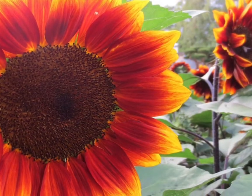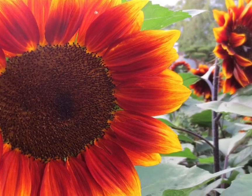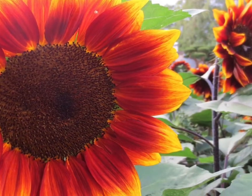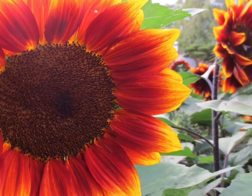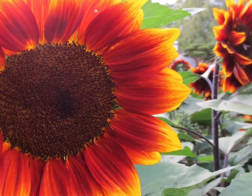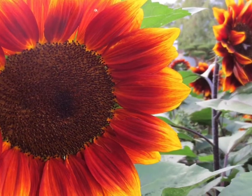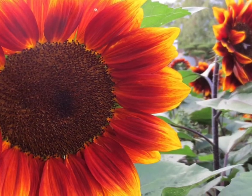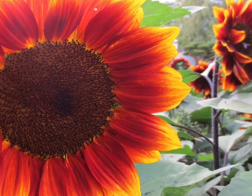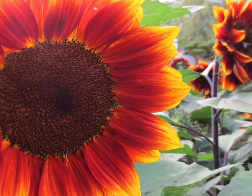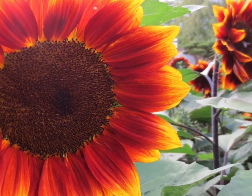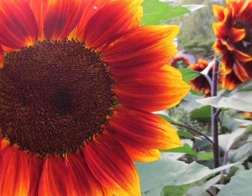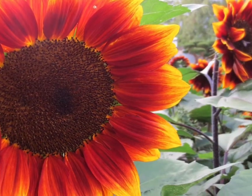Flavors.